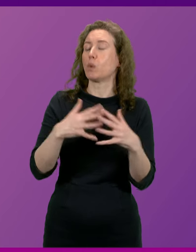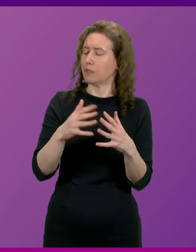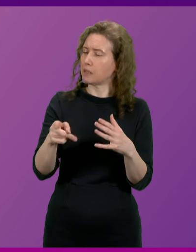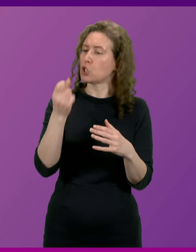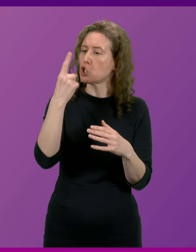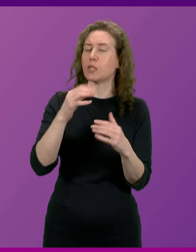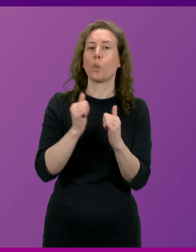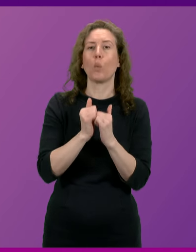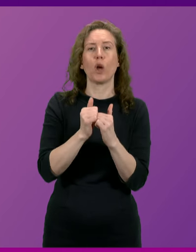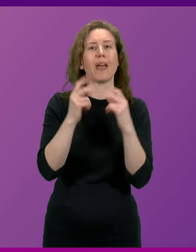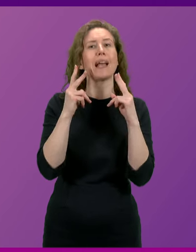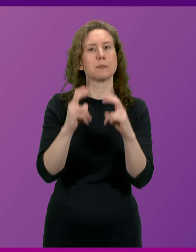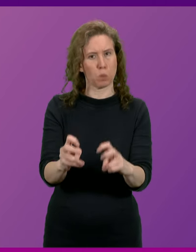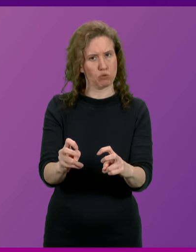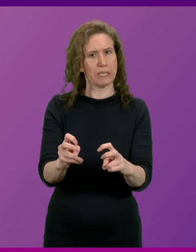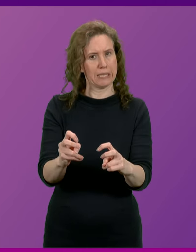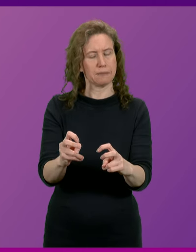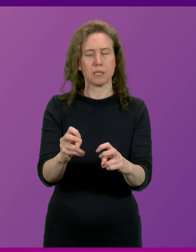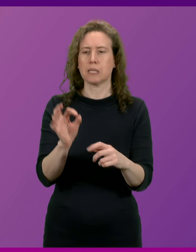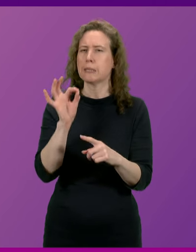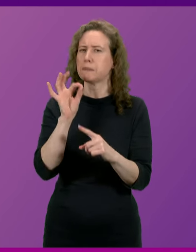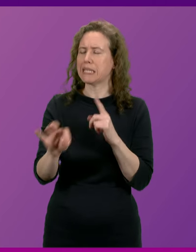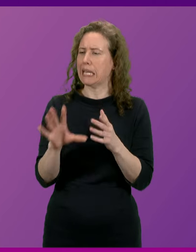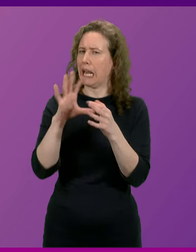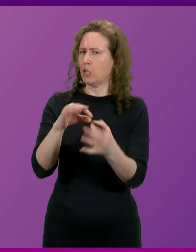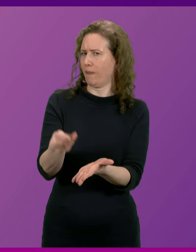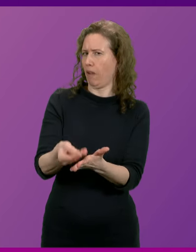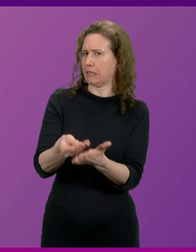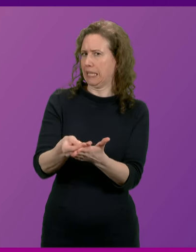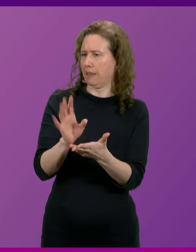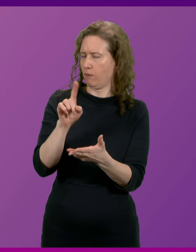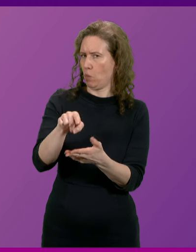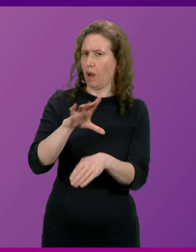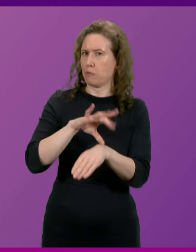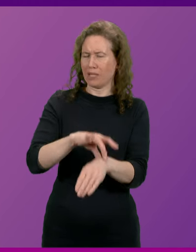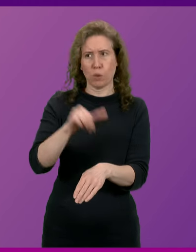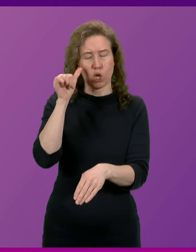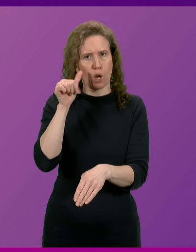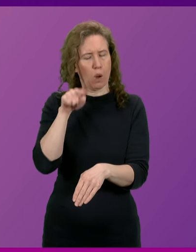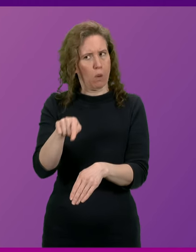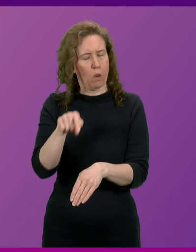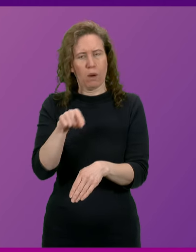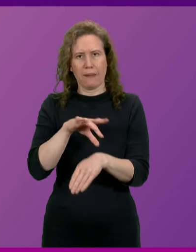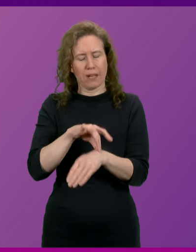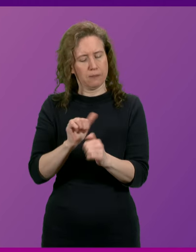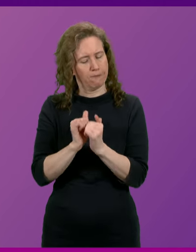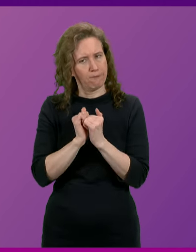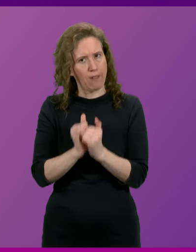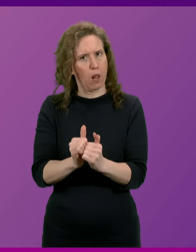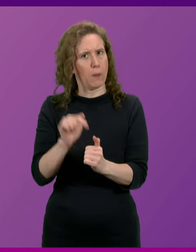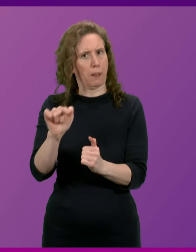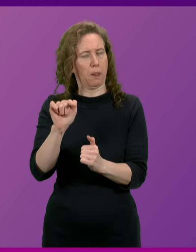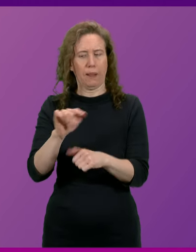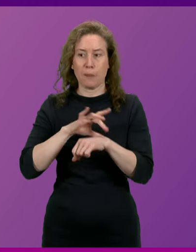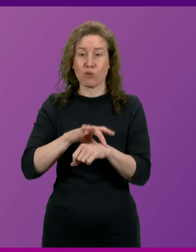exploring, particularly in relation to the funding for apprentices. know how valuable they are, how valuable the